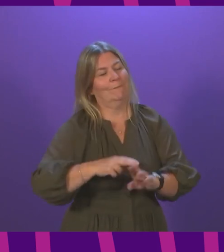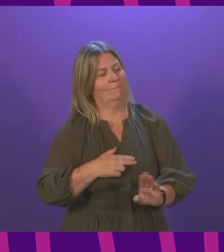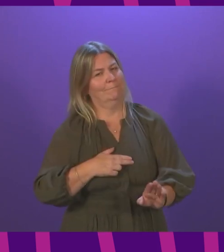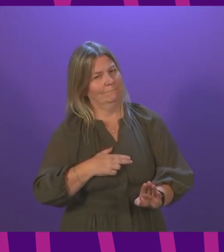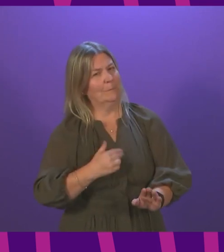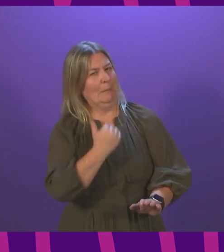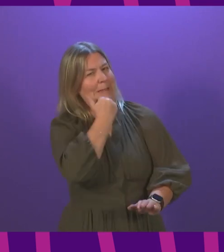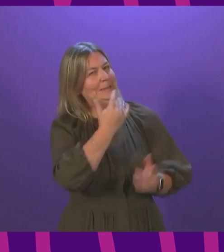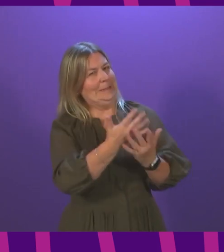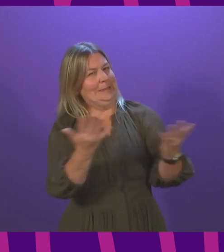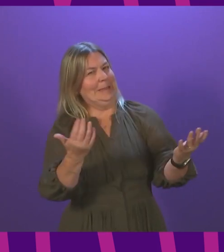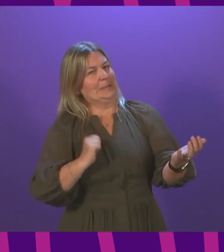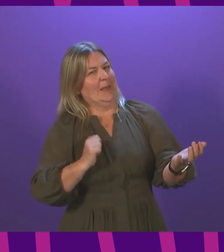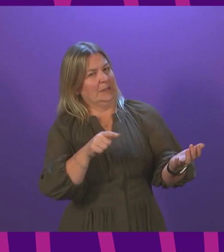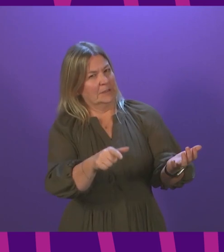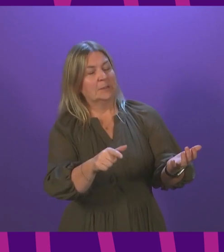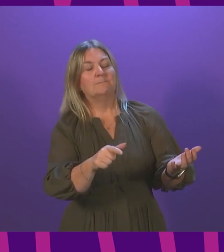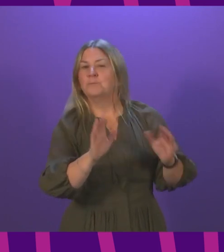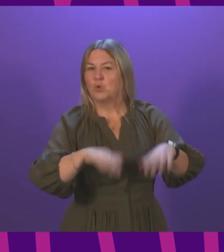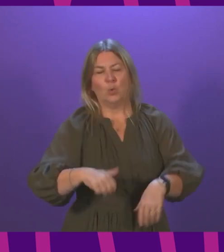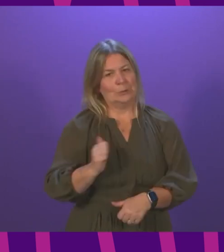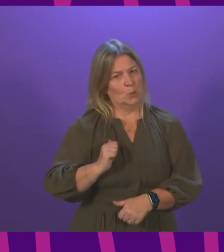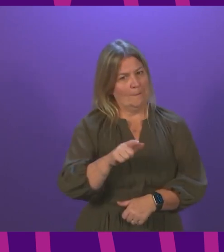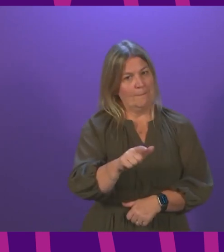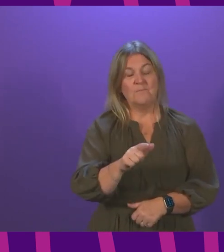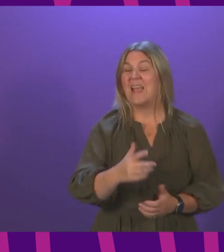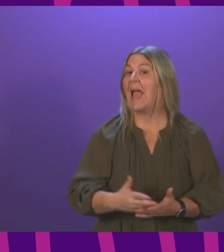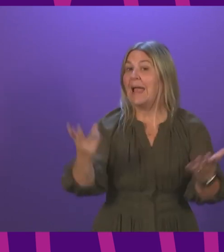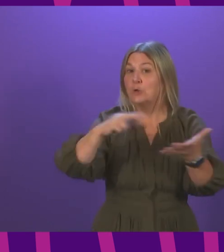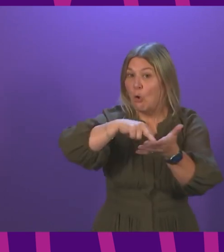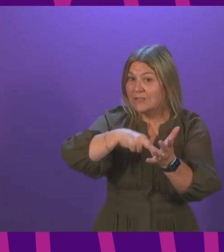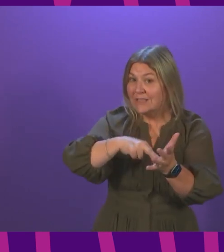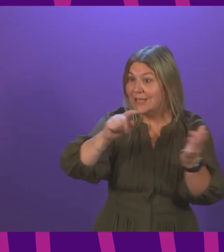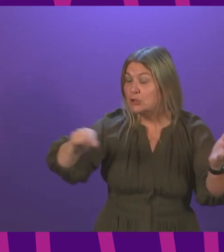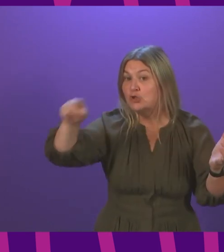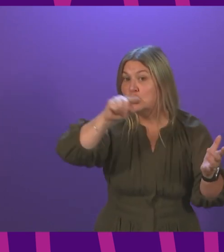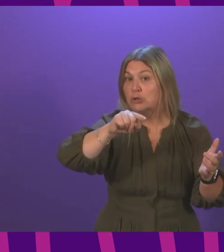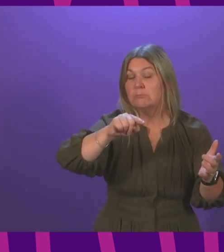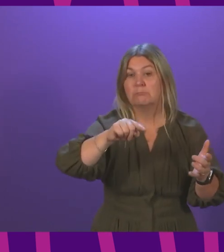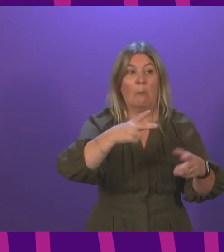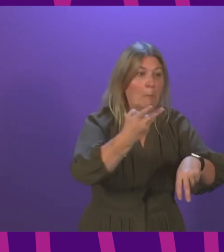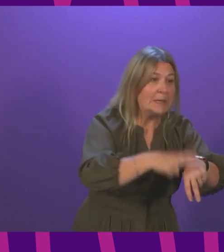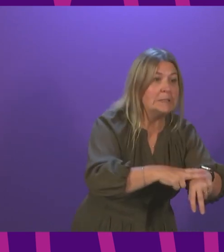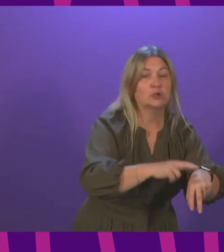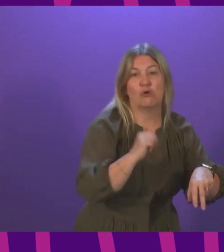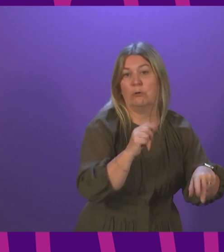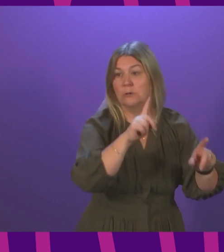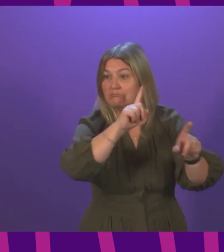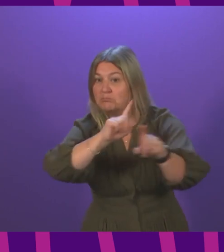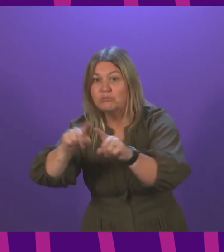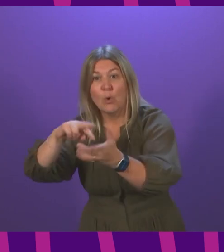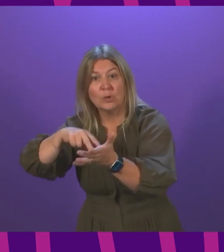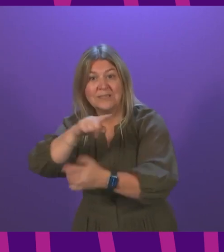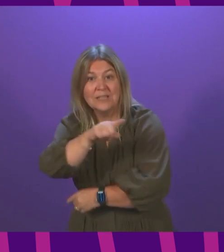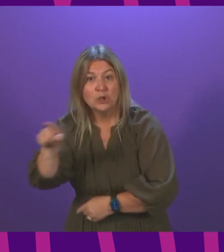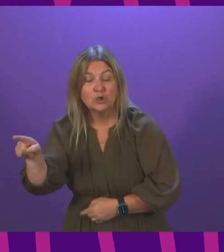And secondly, that we do not assume that any organisation in our society, however well respected that organisation is by